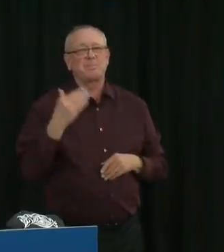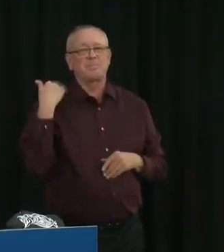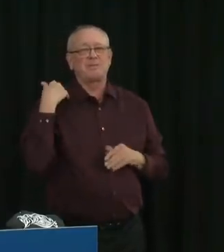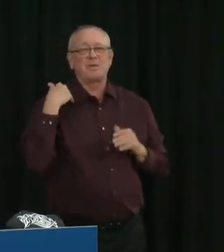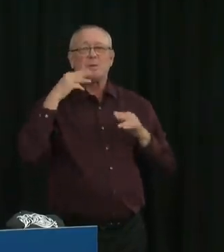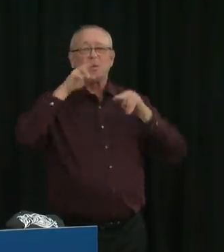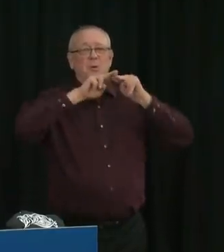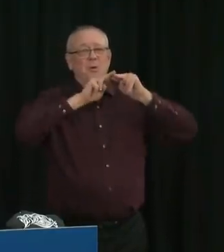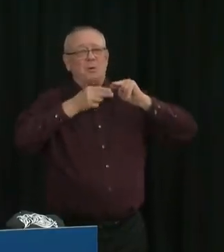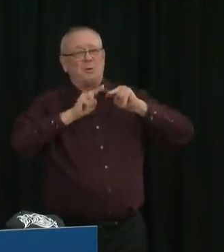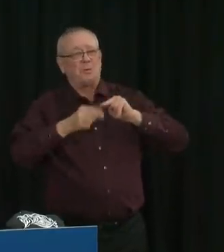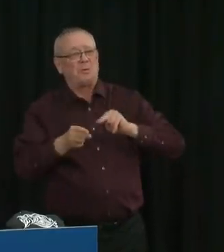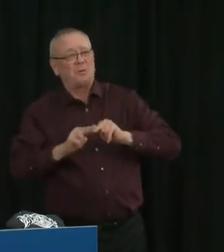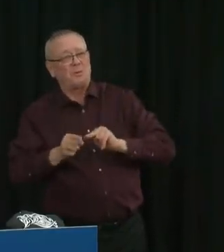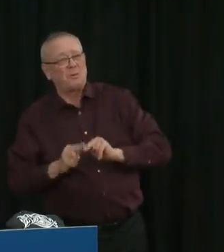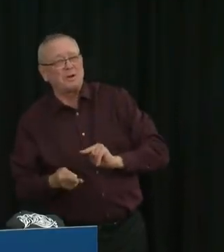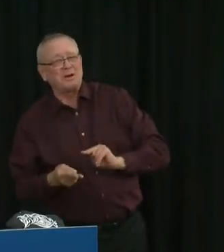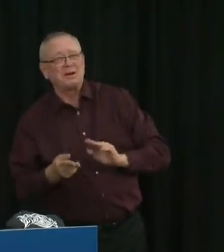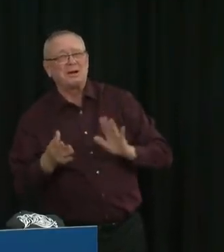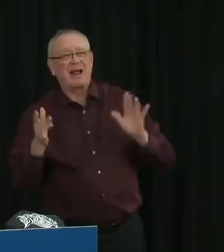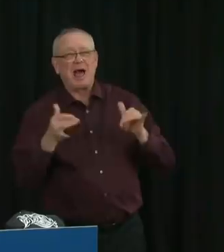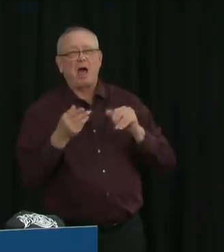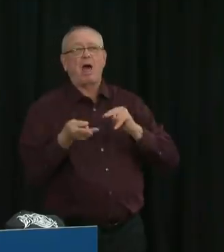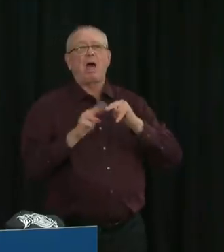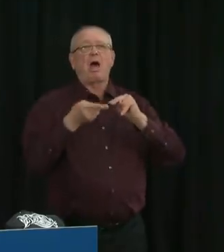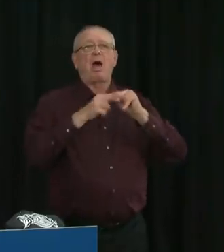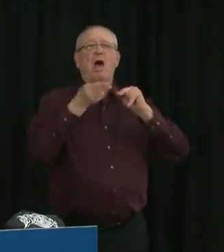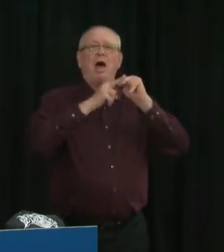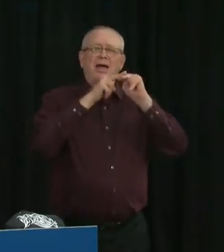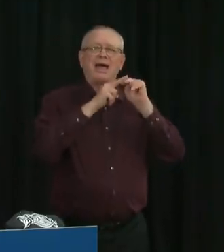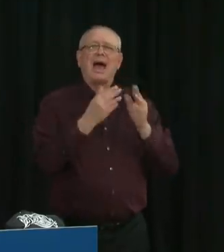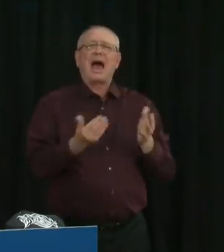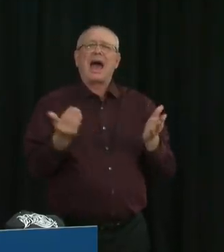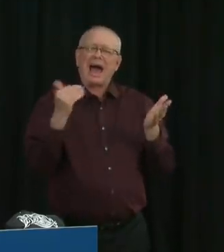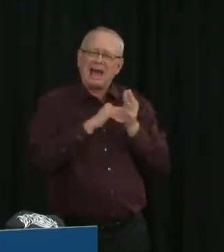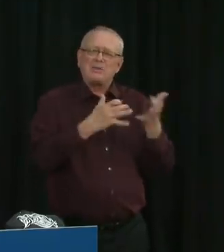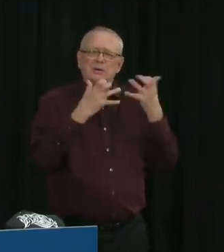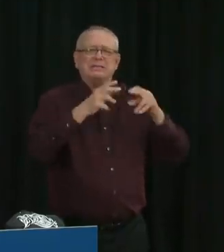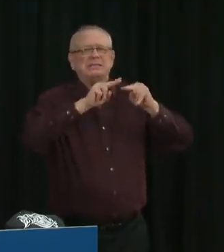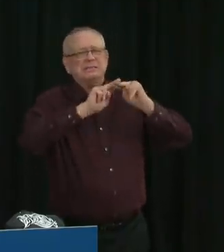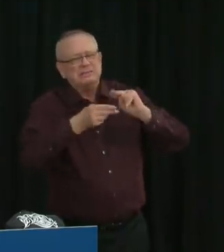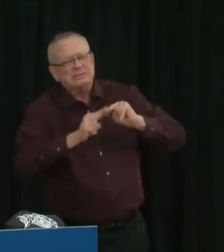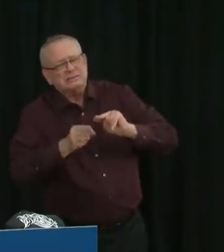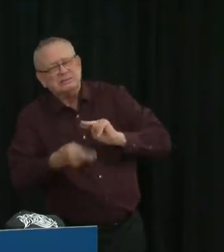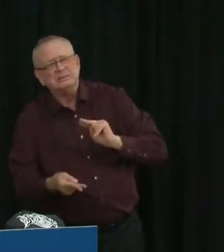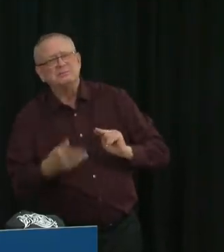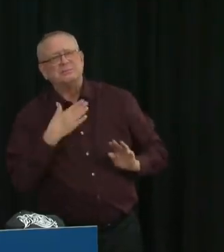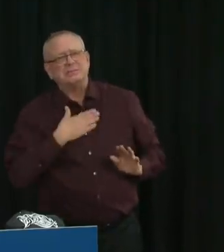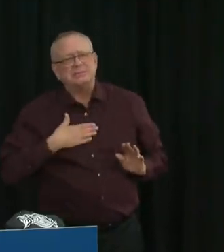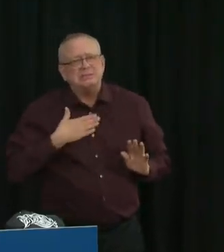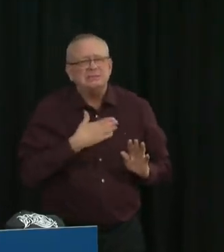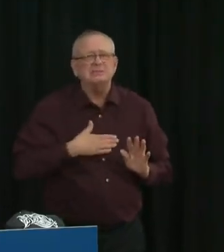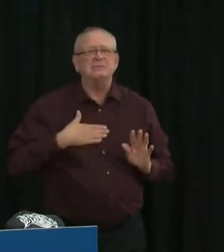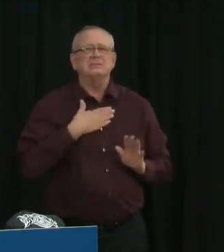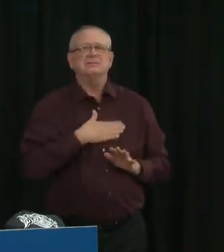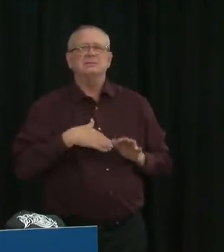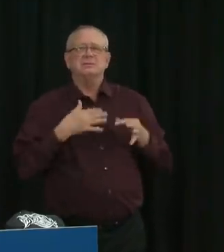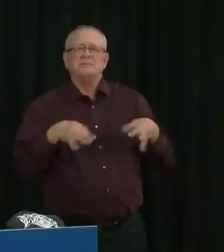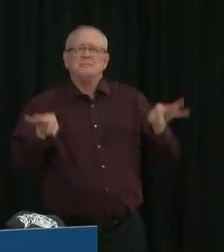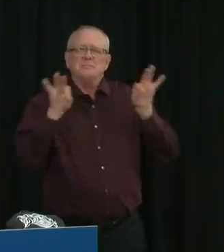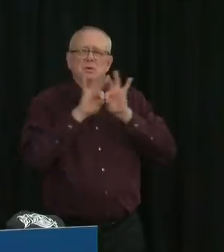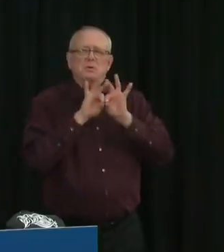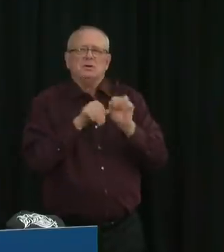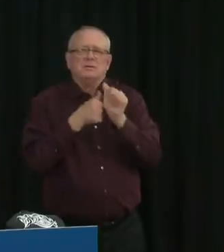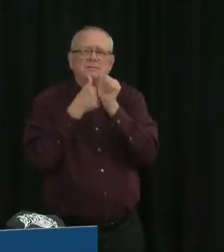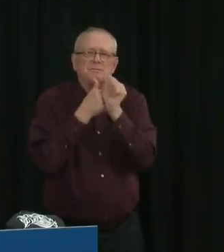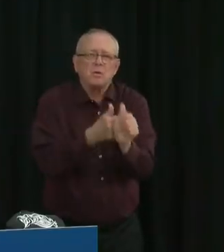were waiting for that moment to take COVID seriously, to start going the extra mile, this is it. Tomorrow and this